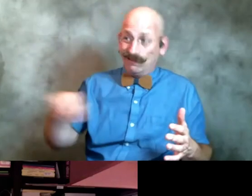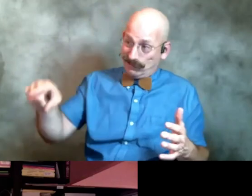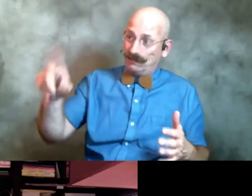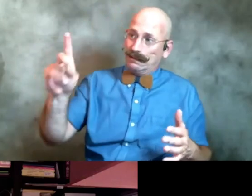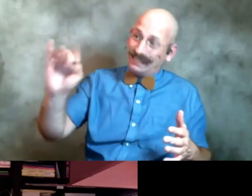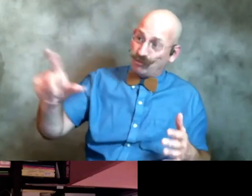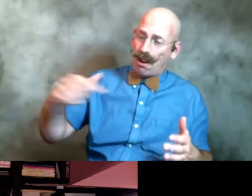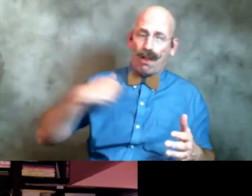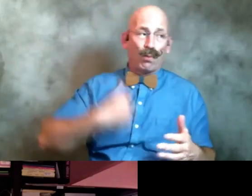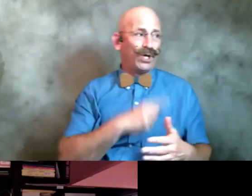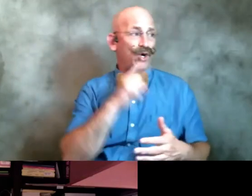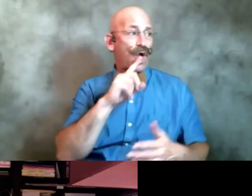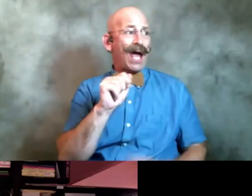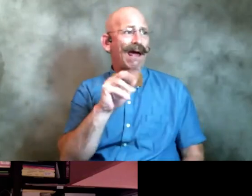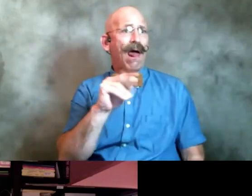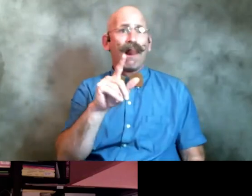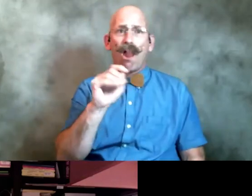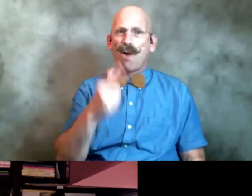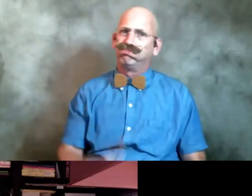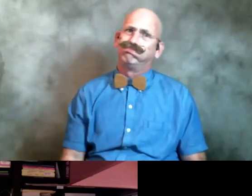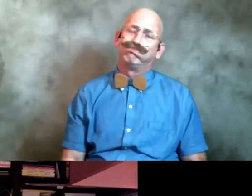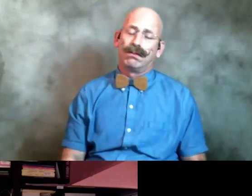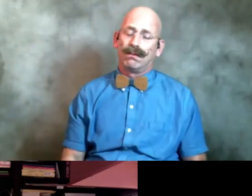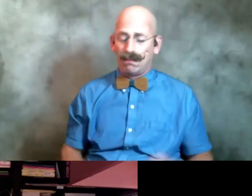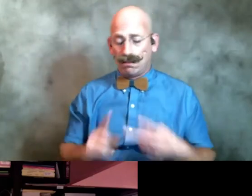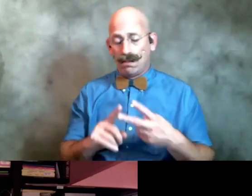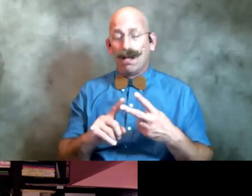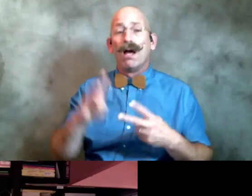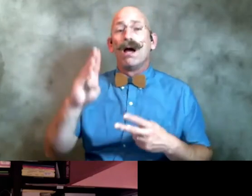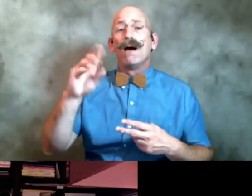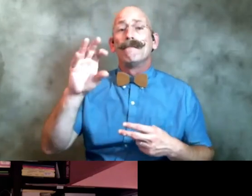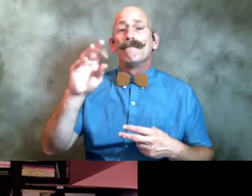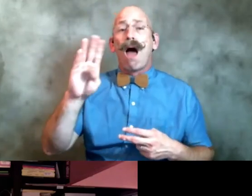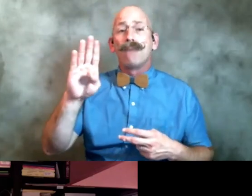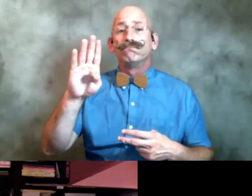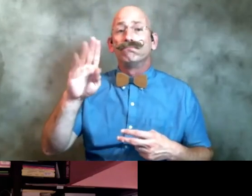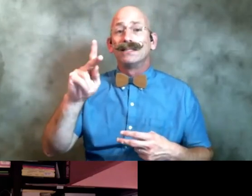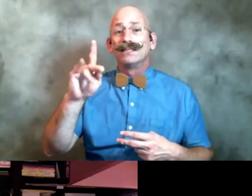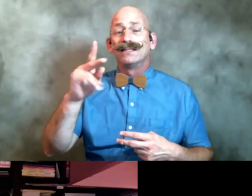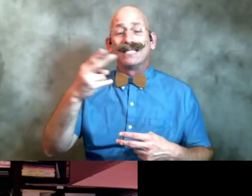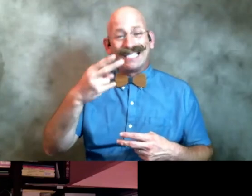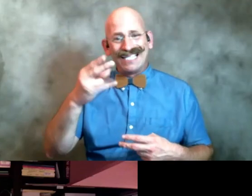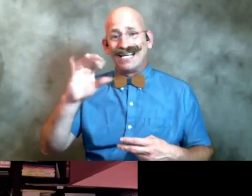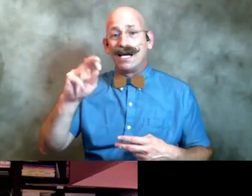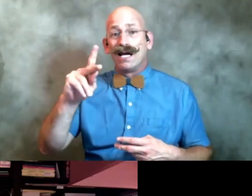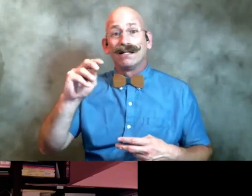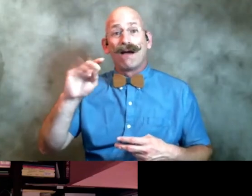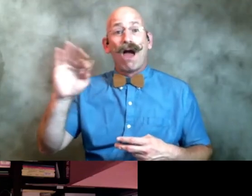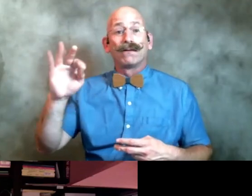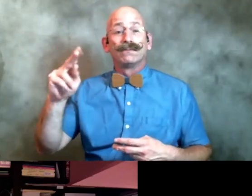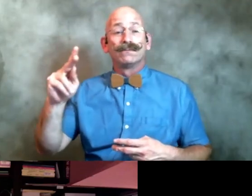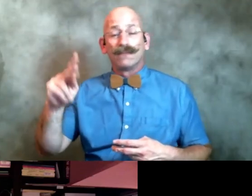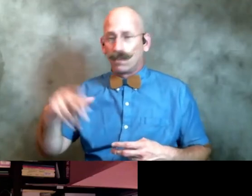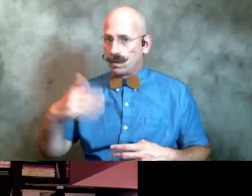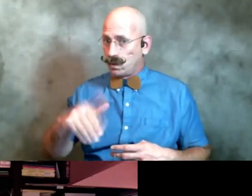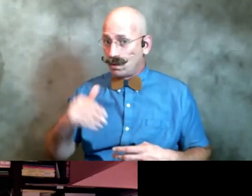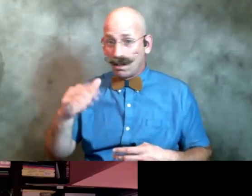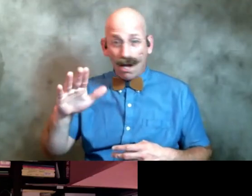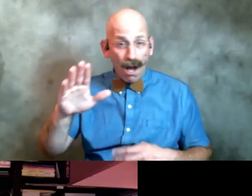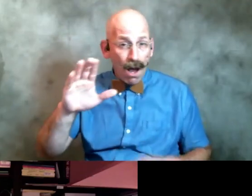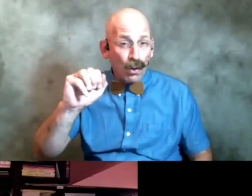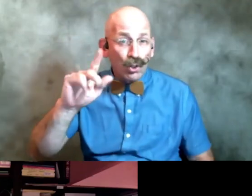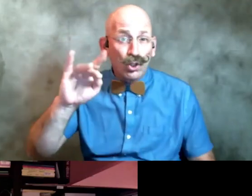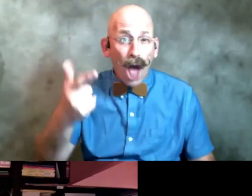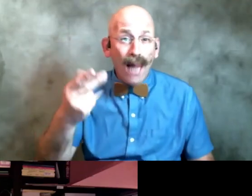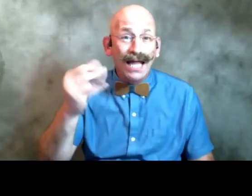i love bob hickok i think calling him back from layoff might be the perfect poem written in the